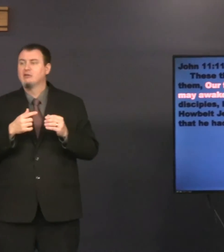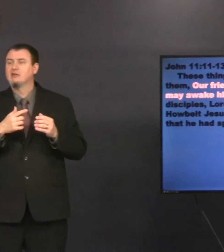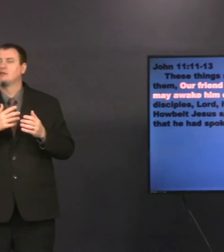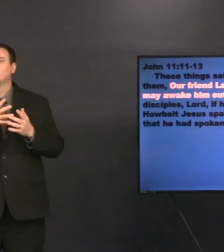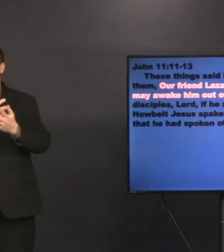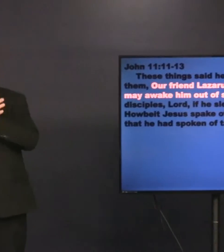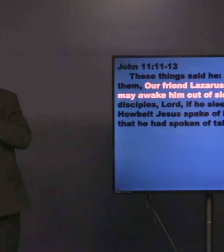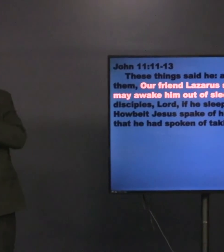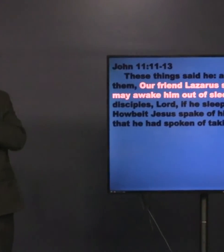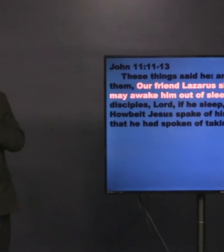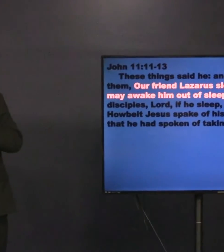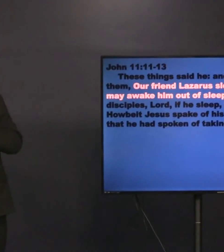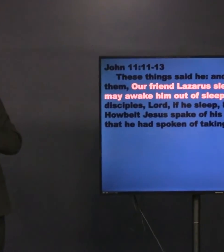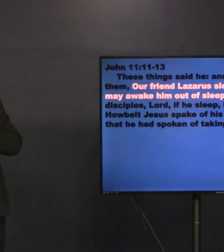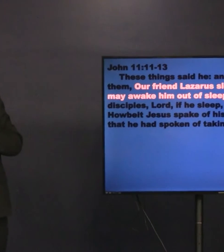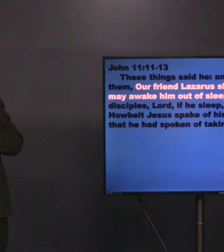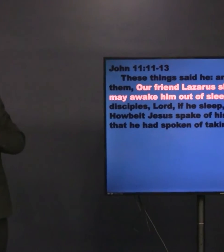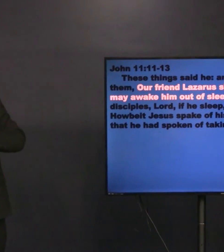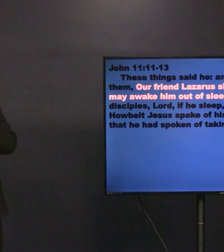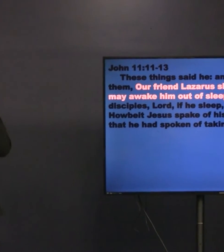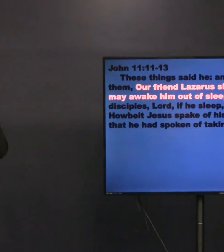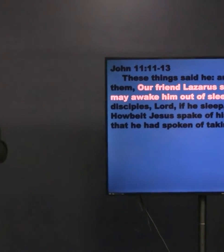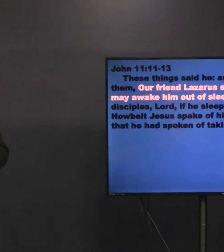But they thought he has both been obtained rest and sleep.